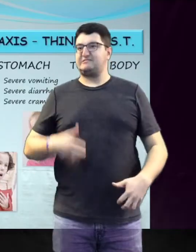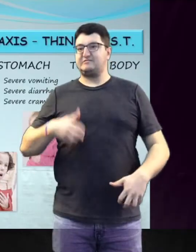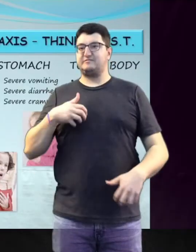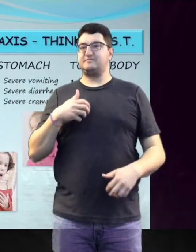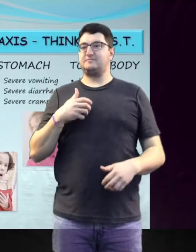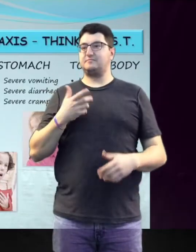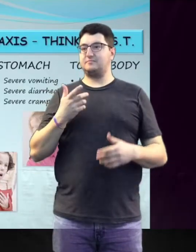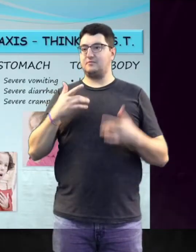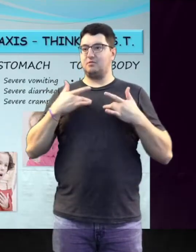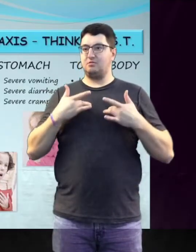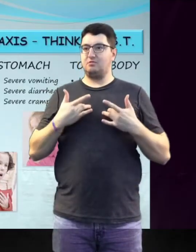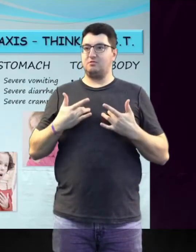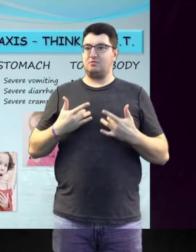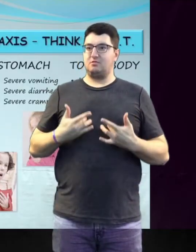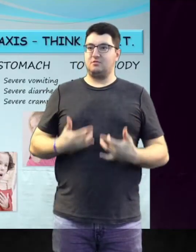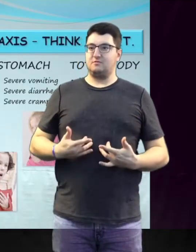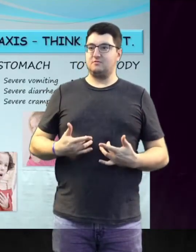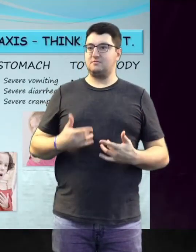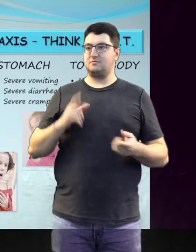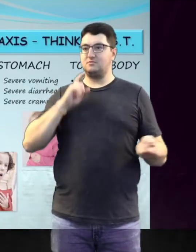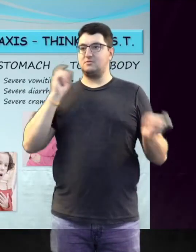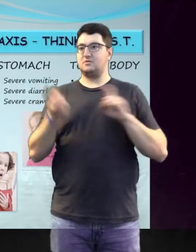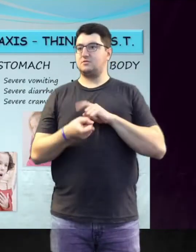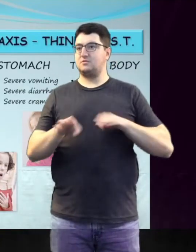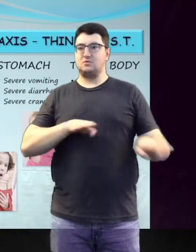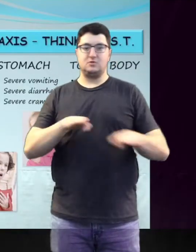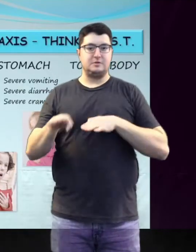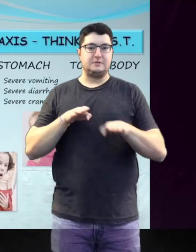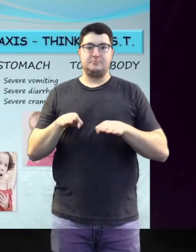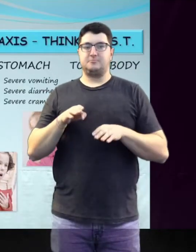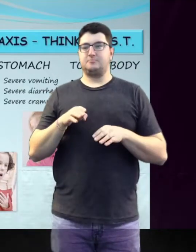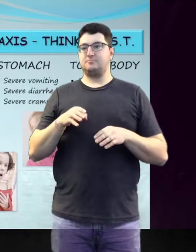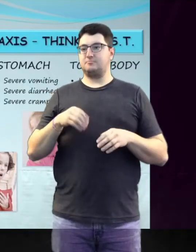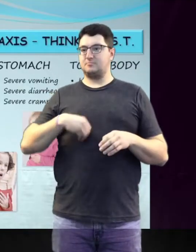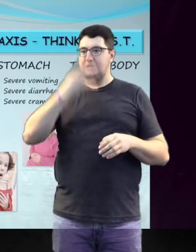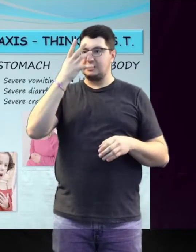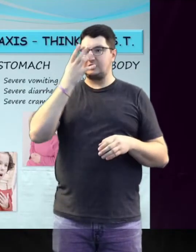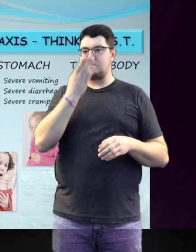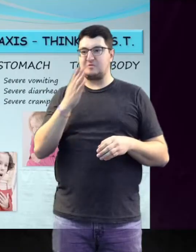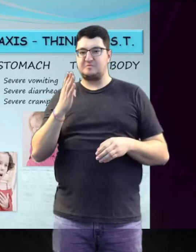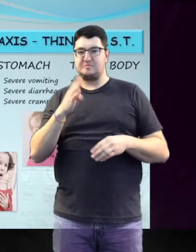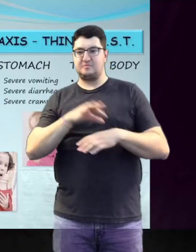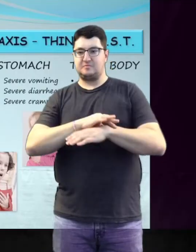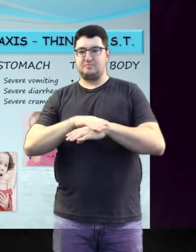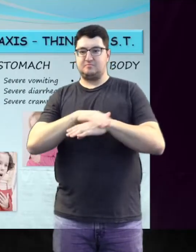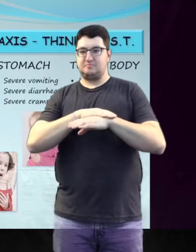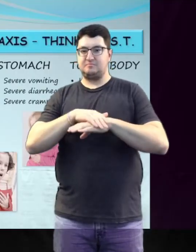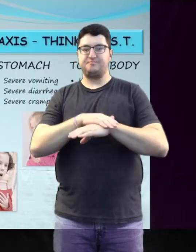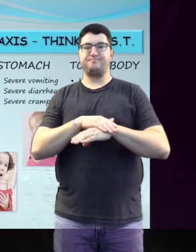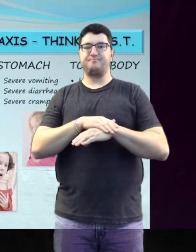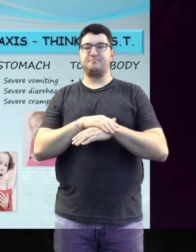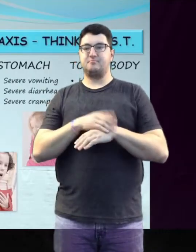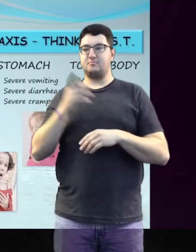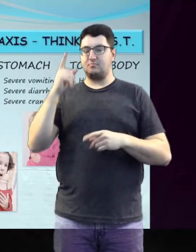with itchiness, feeling a sense of doom, change in behavior, pale or bluish skin,